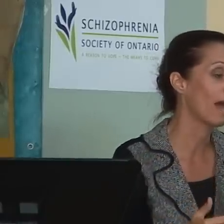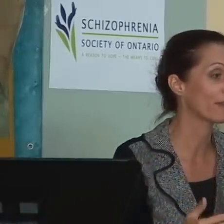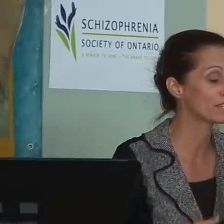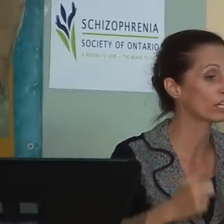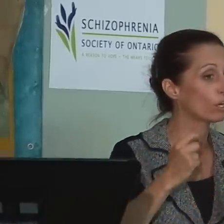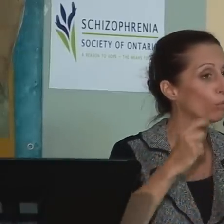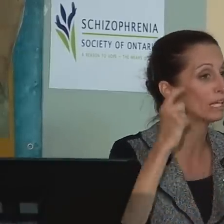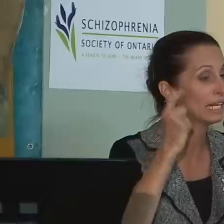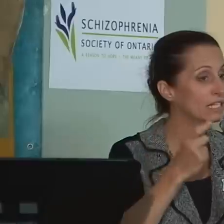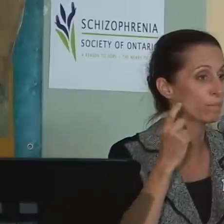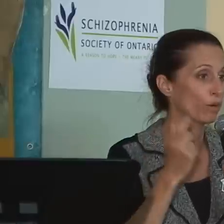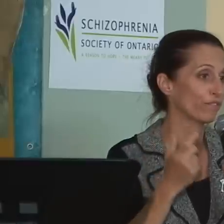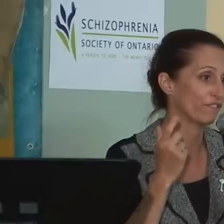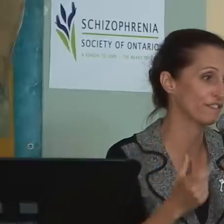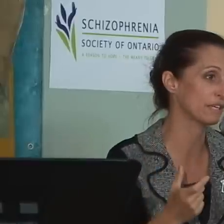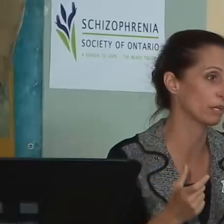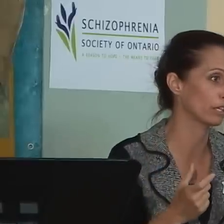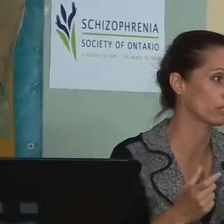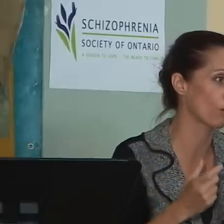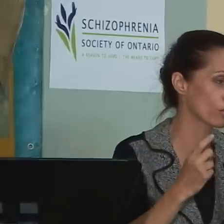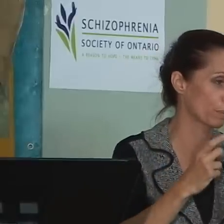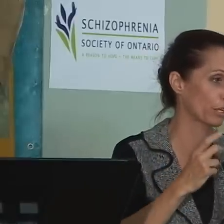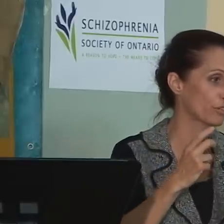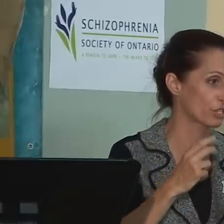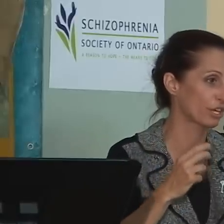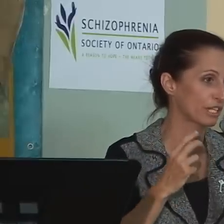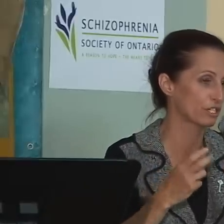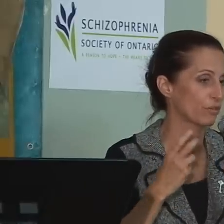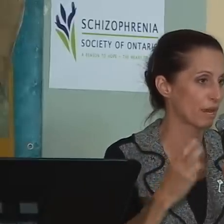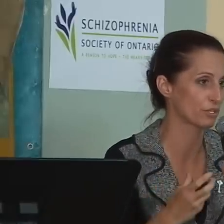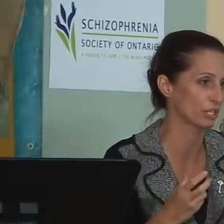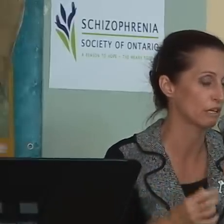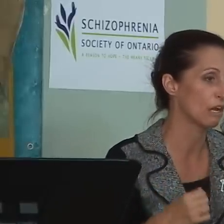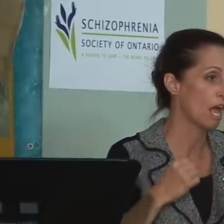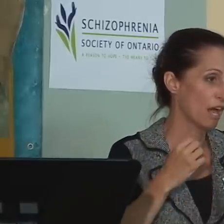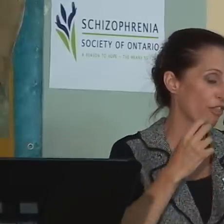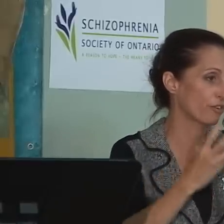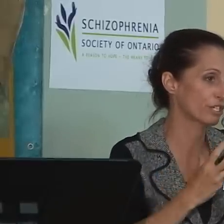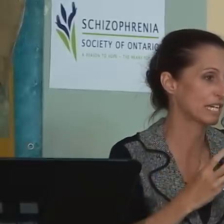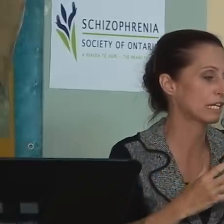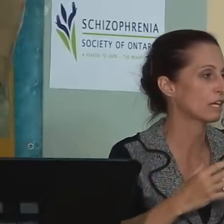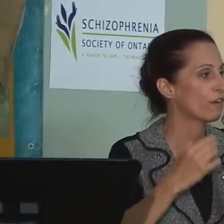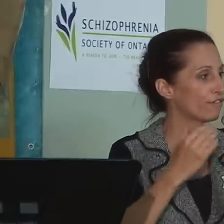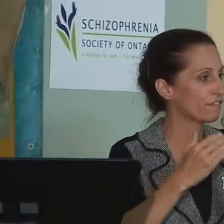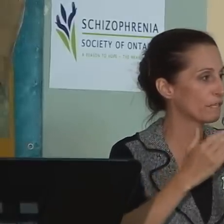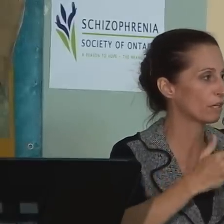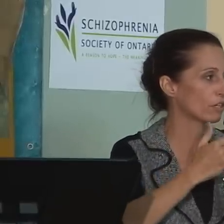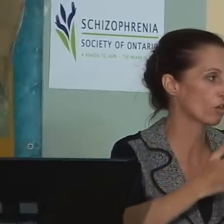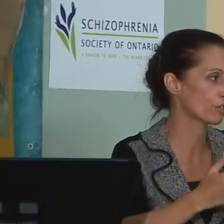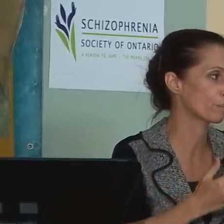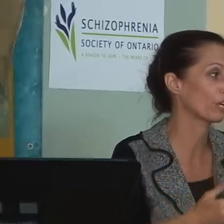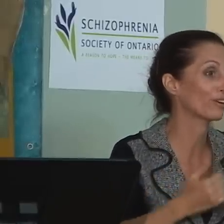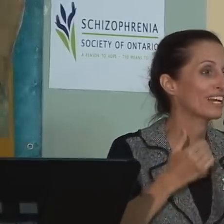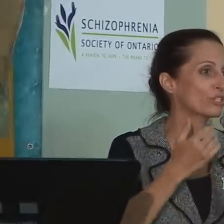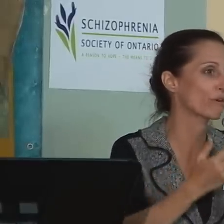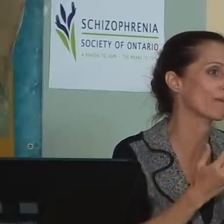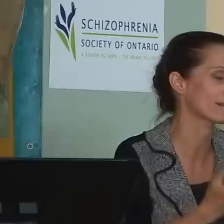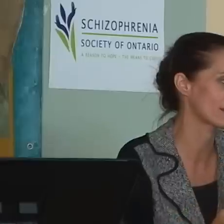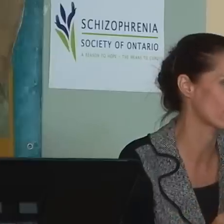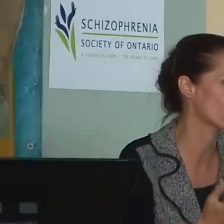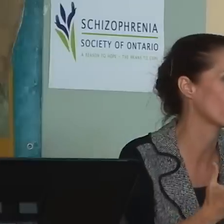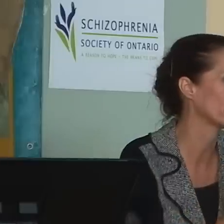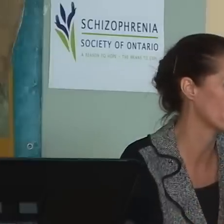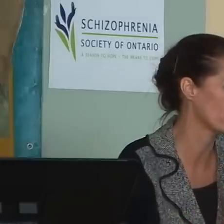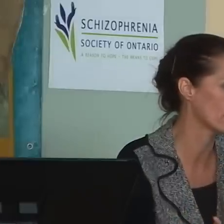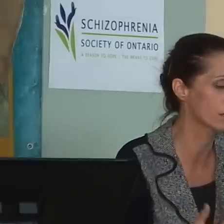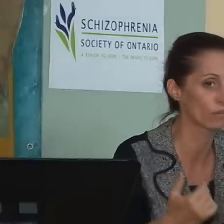down. And I've said, know, we need to put $50 million per year starting in 2013, $50 million per year into our